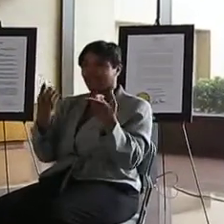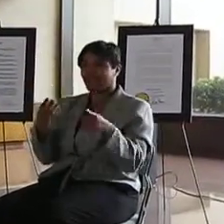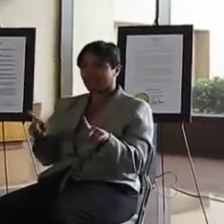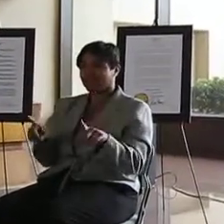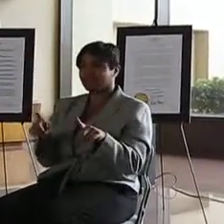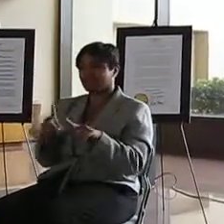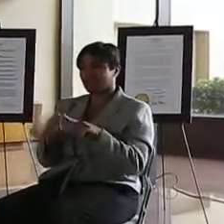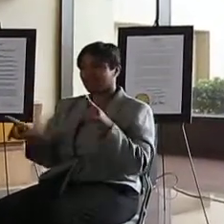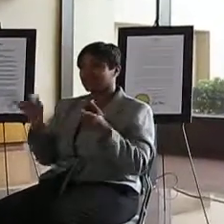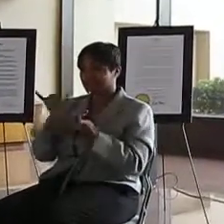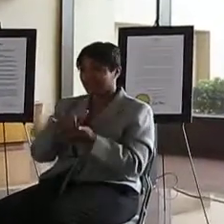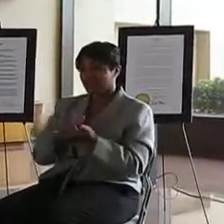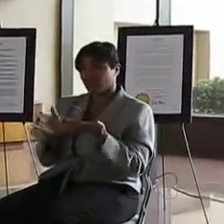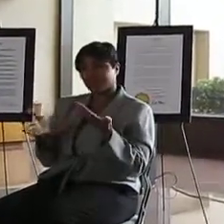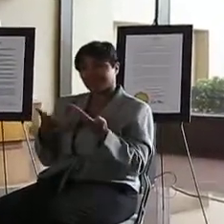that was the easiest part.